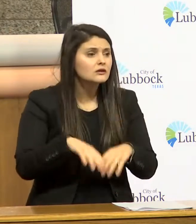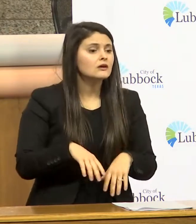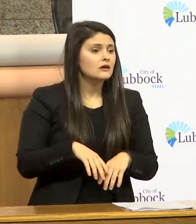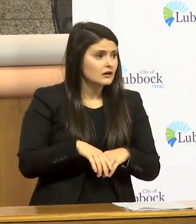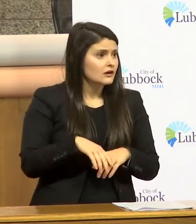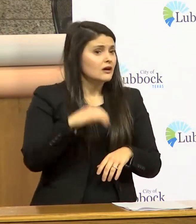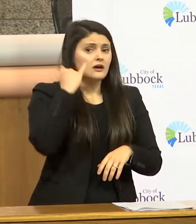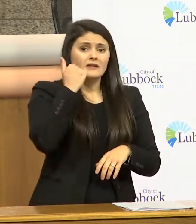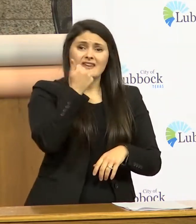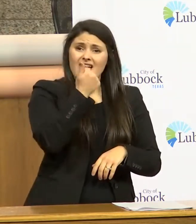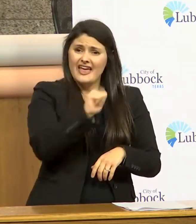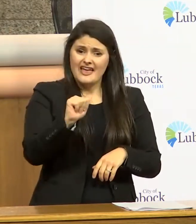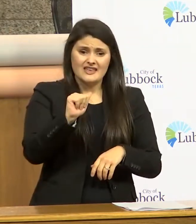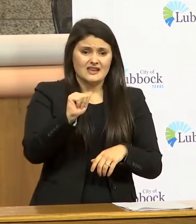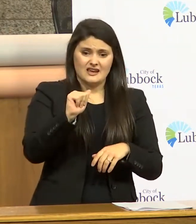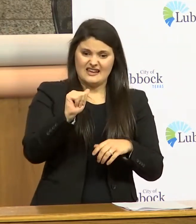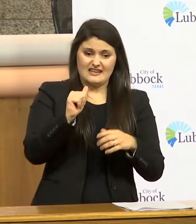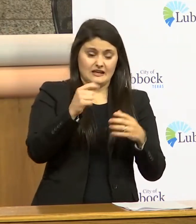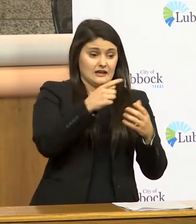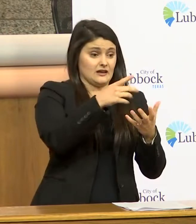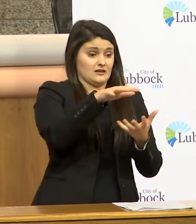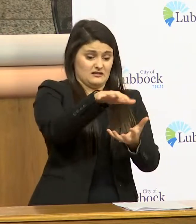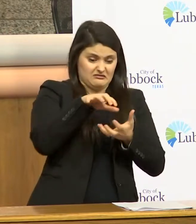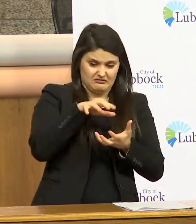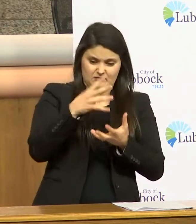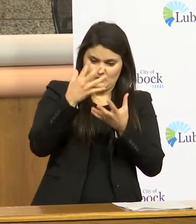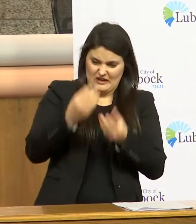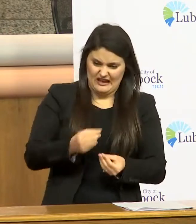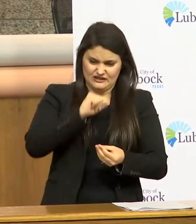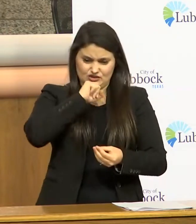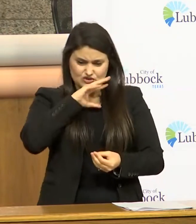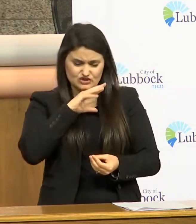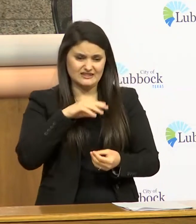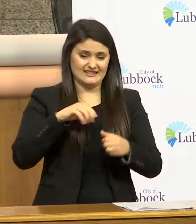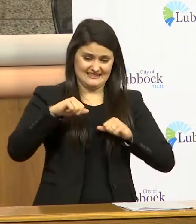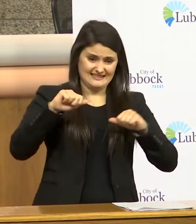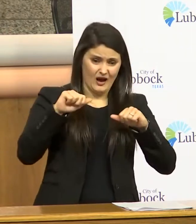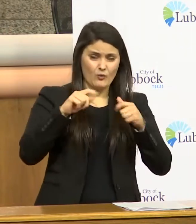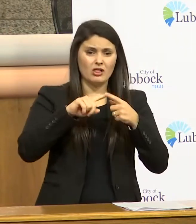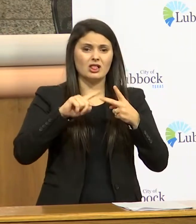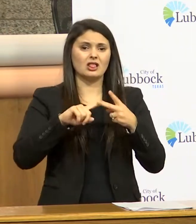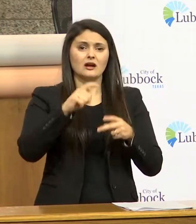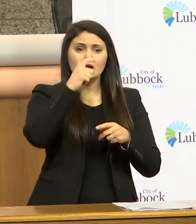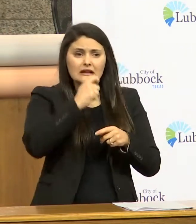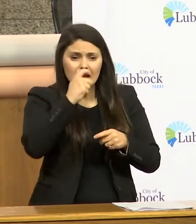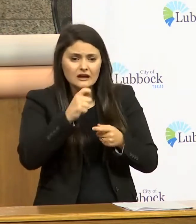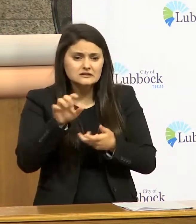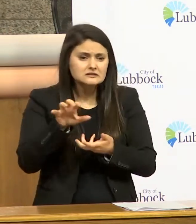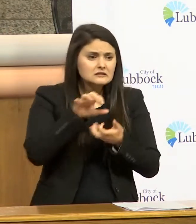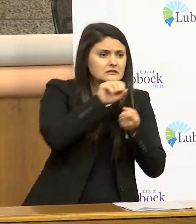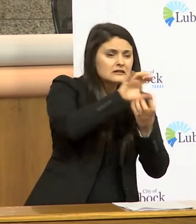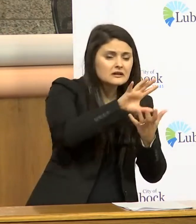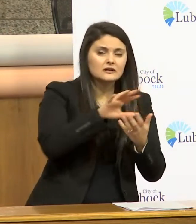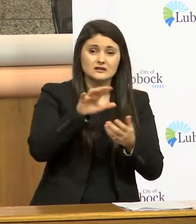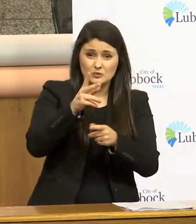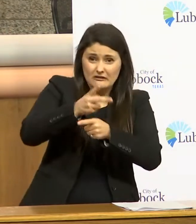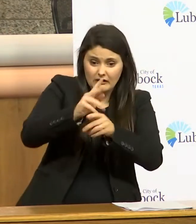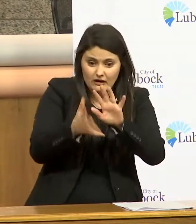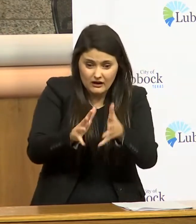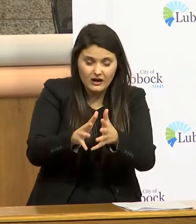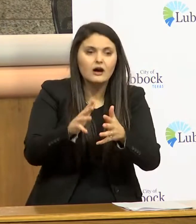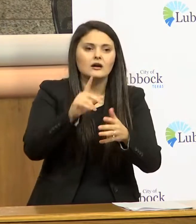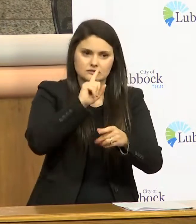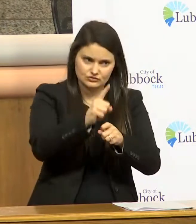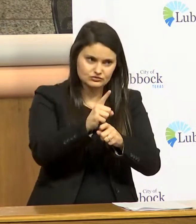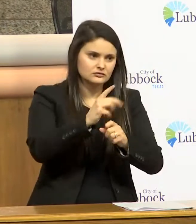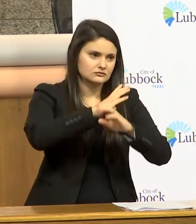handle any soil material that they may have towels Kleenexes taking out their trash in their bathroom or their bedroom make sure